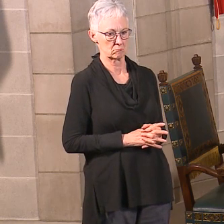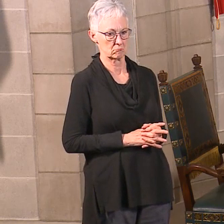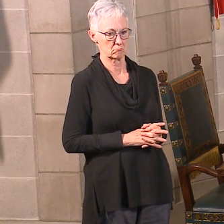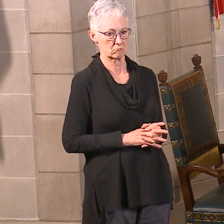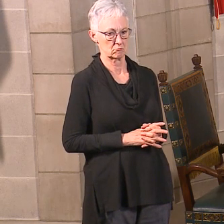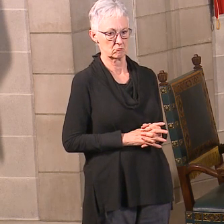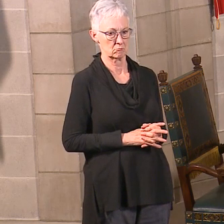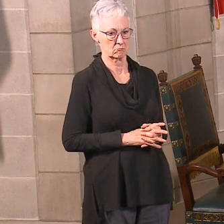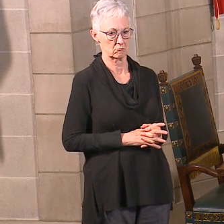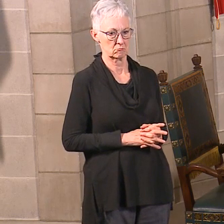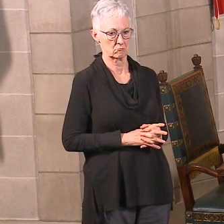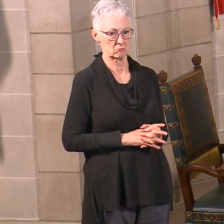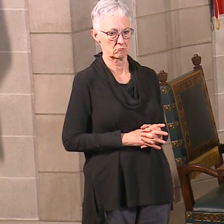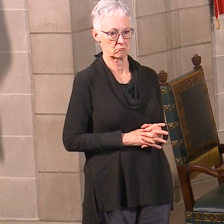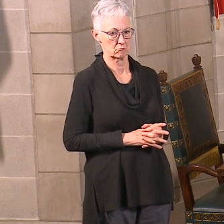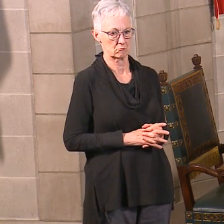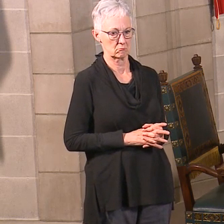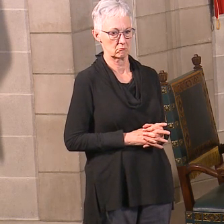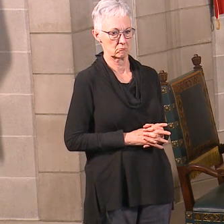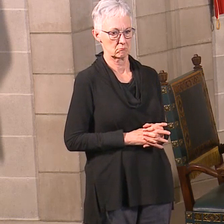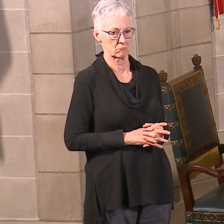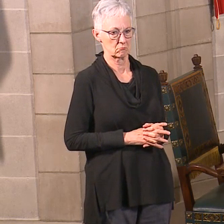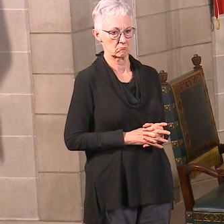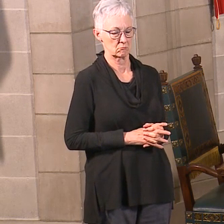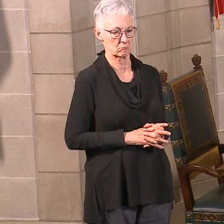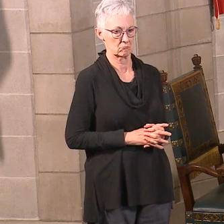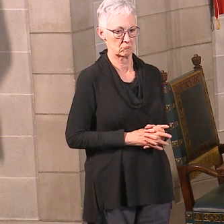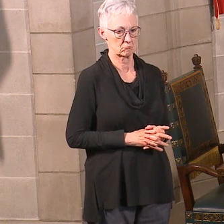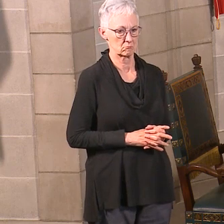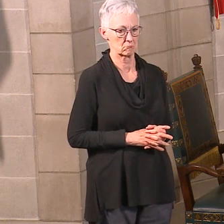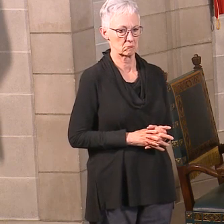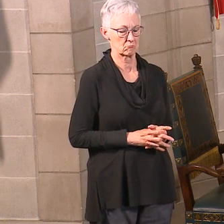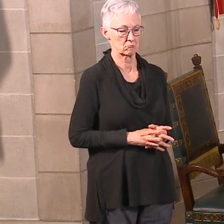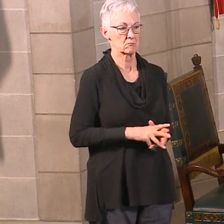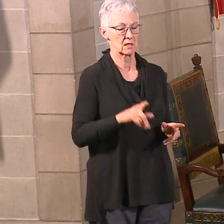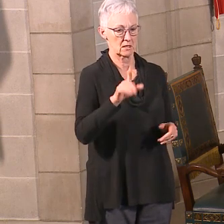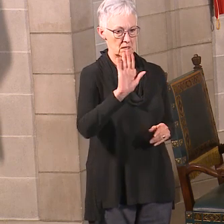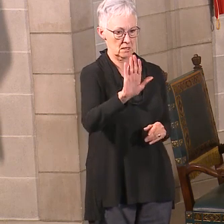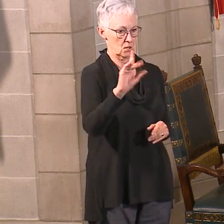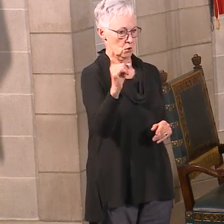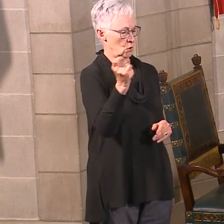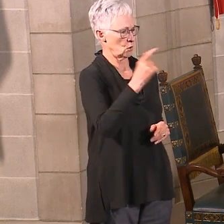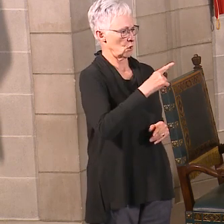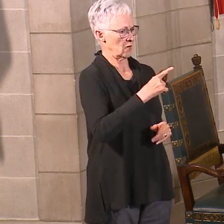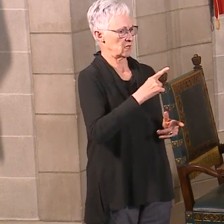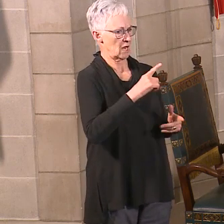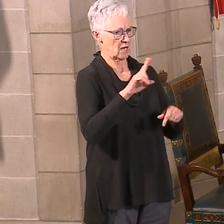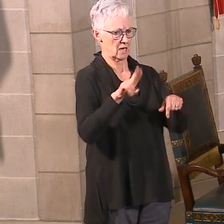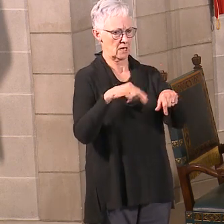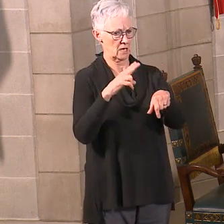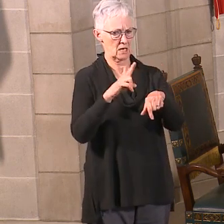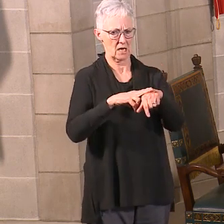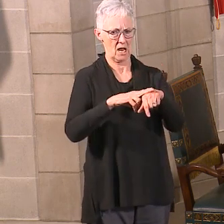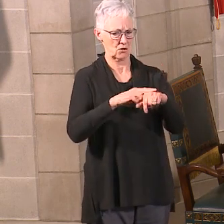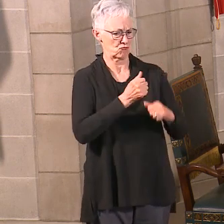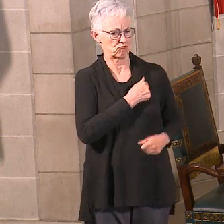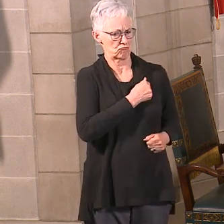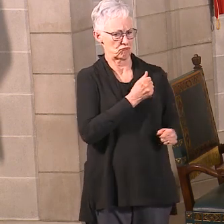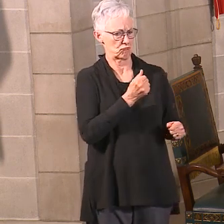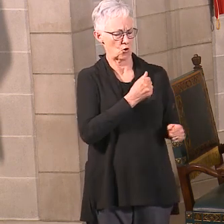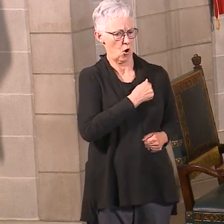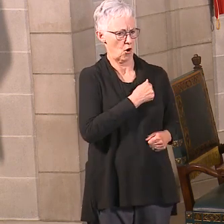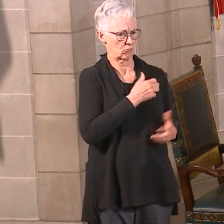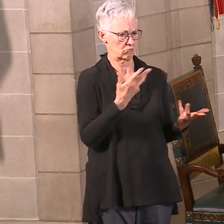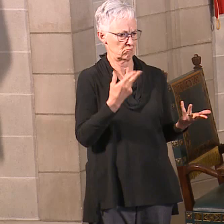or one per campus, that sort of thing, and why is it necessary? So the question was, what are the National Guard, from Fred Knapp, what are the